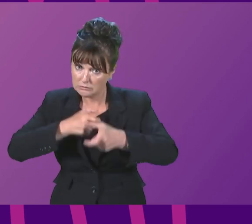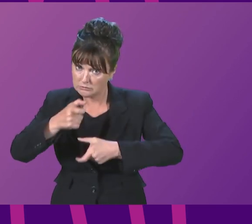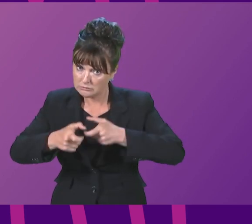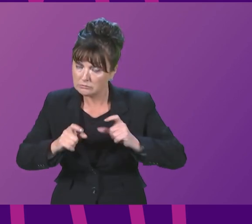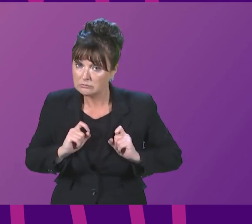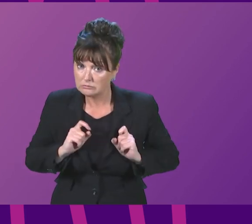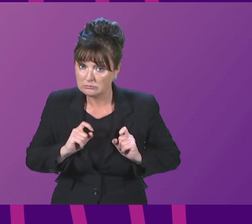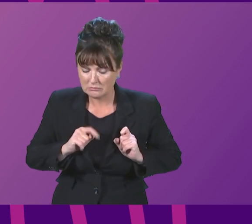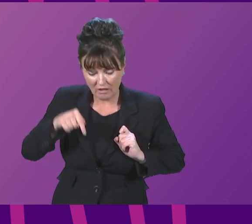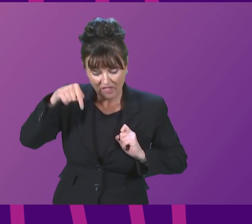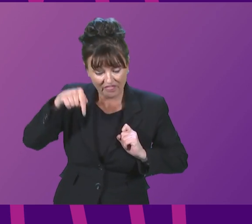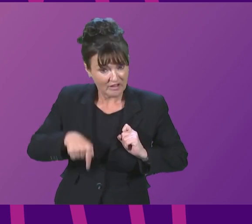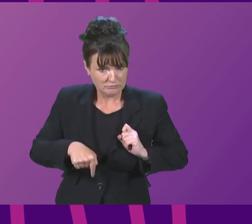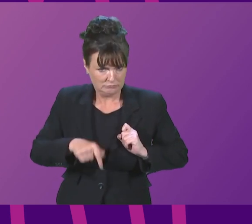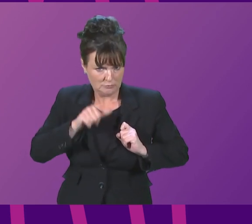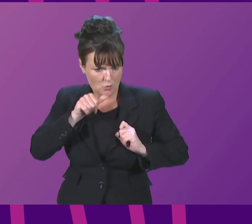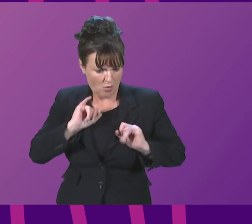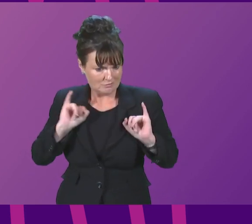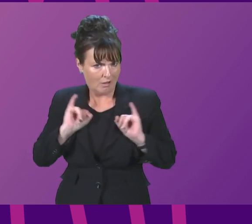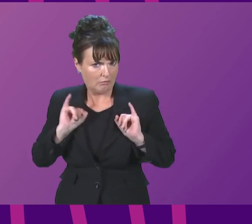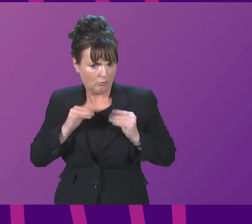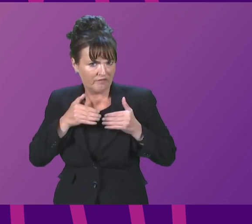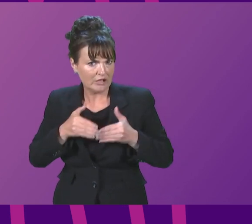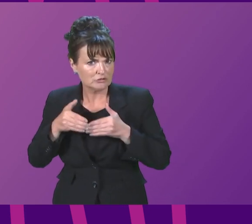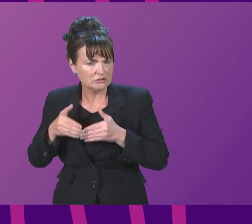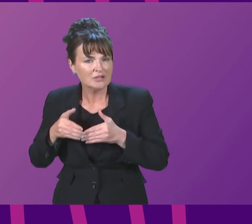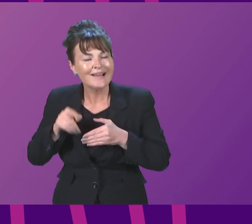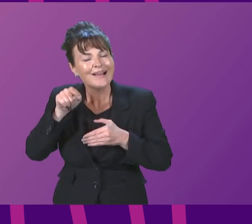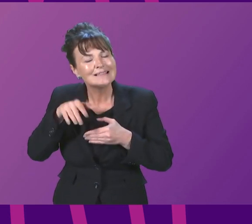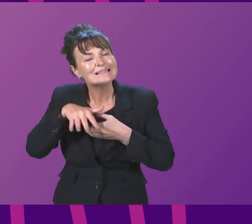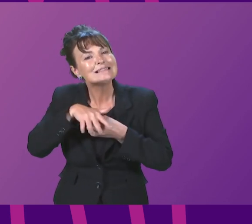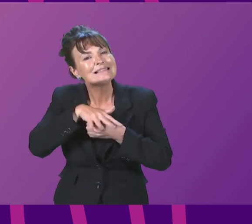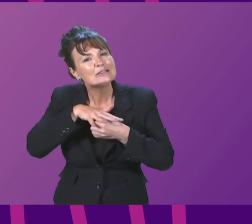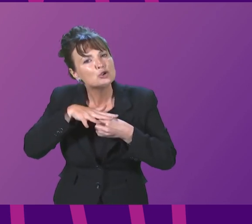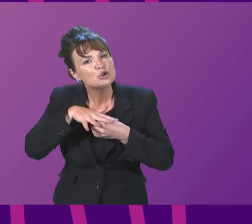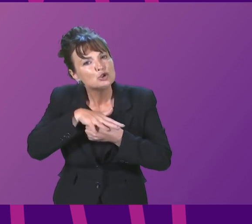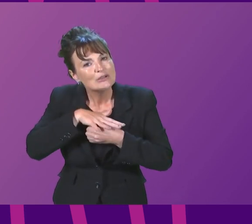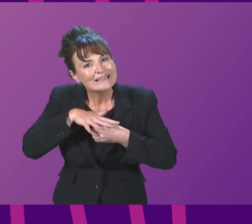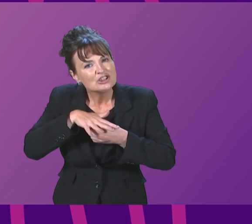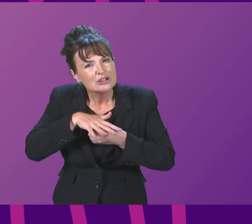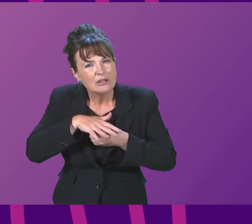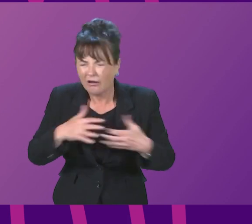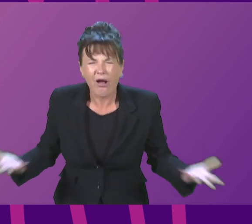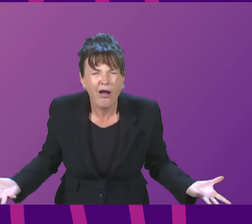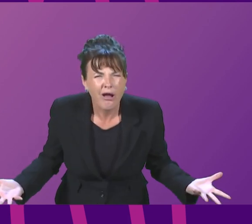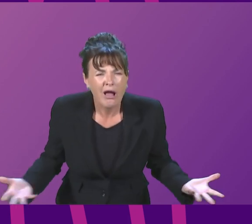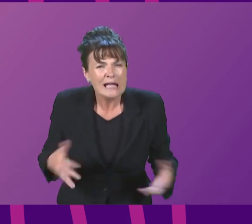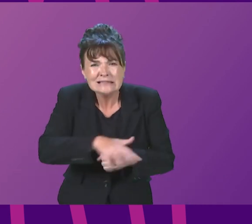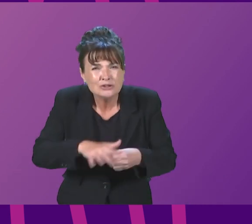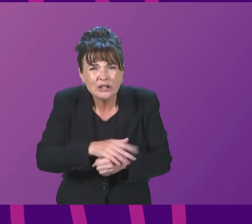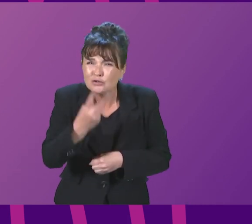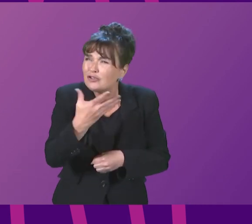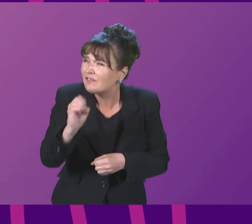has not been a scandal with the ferries. It's a situation. A situation. £250